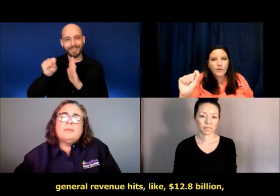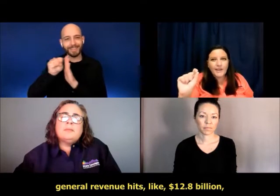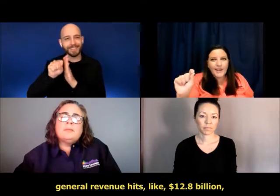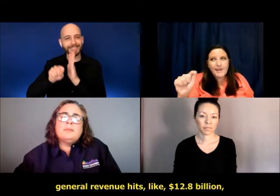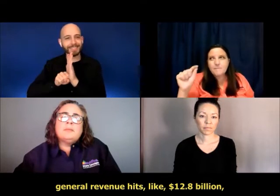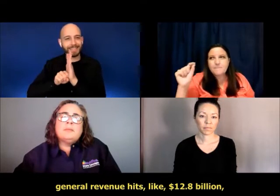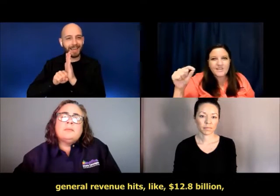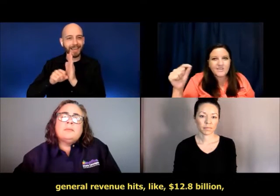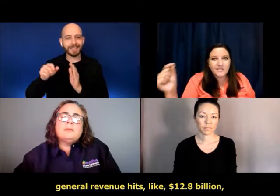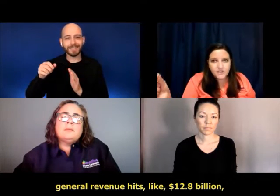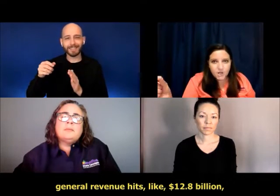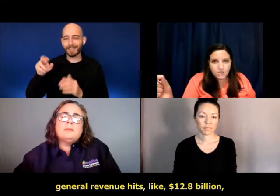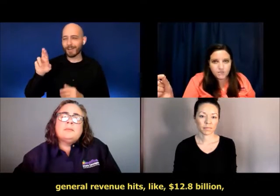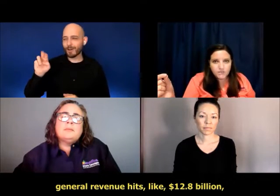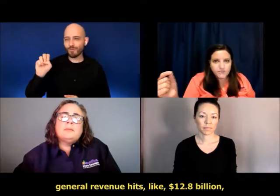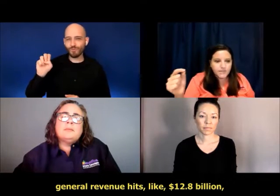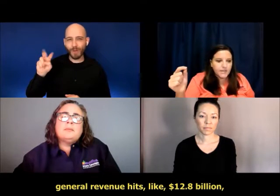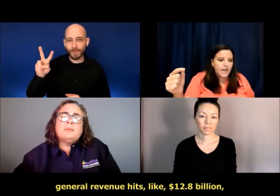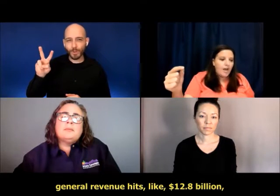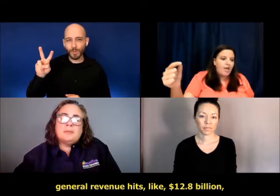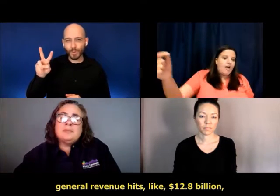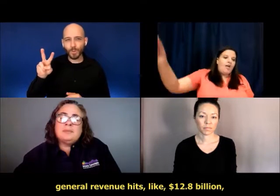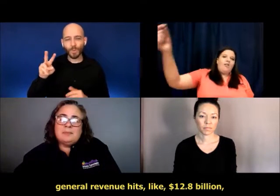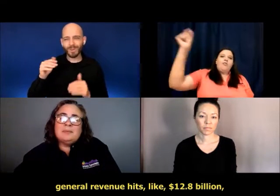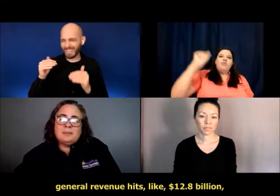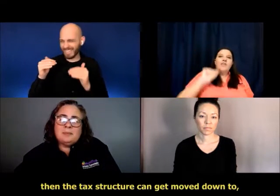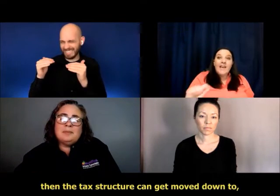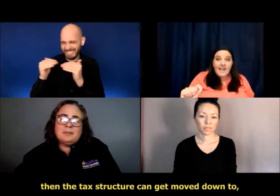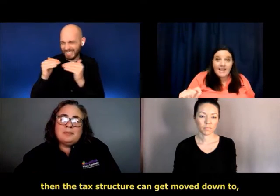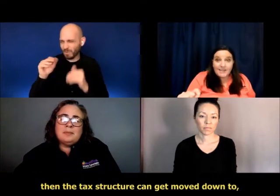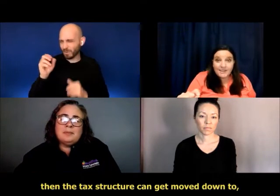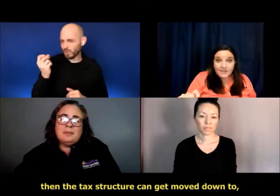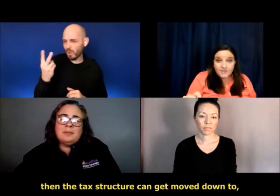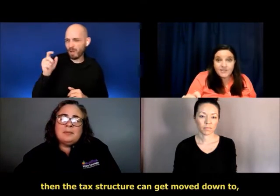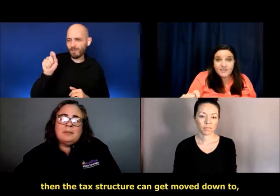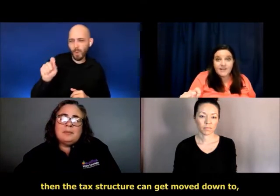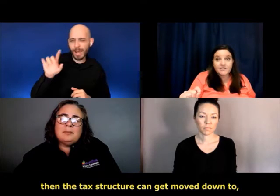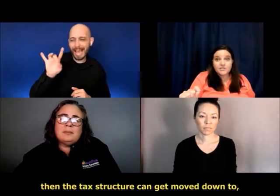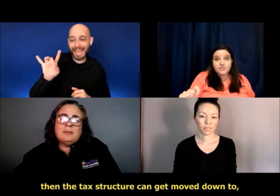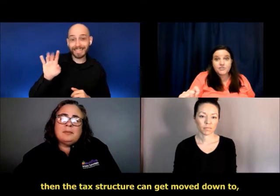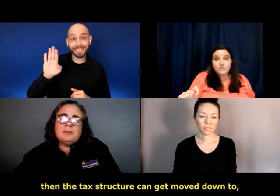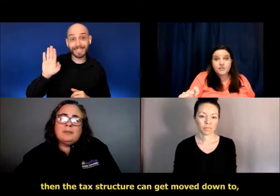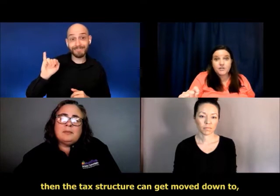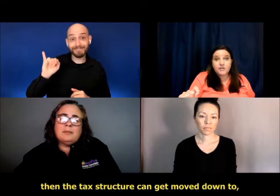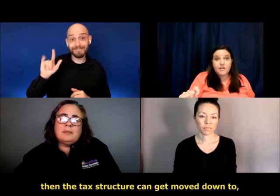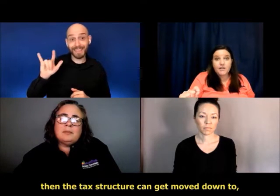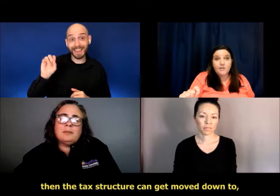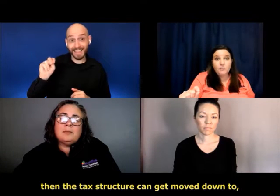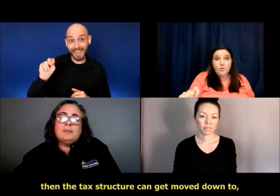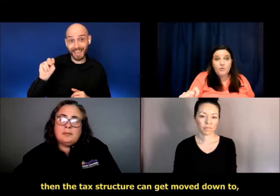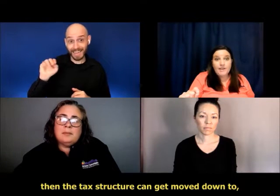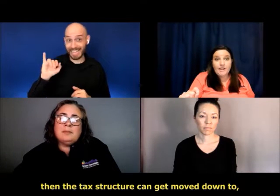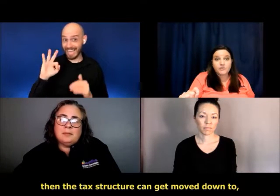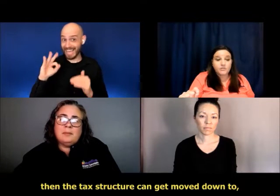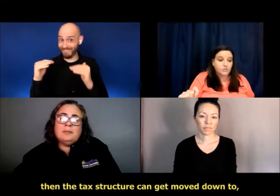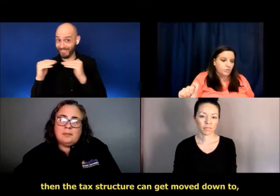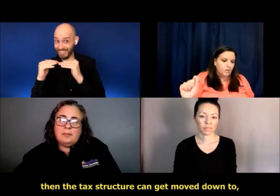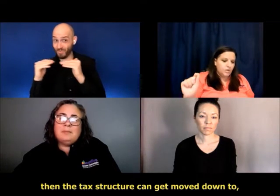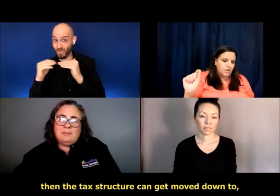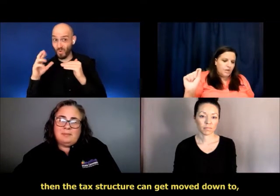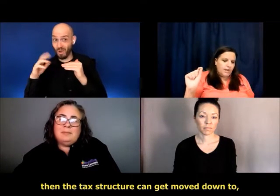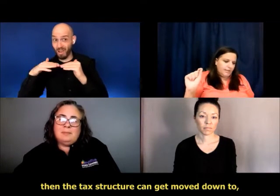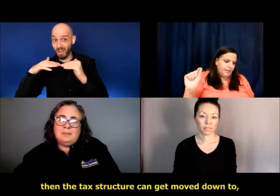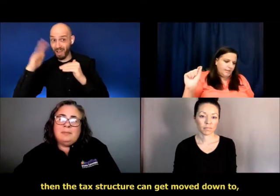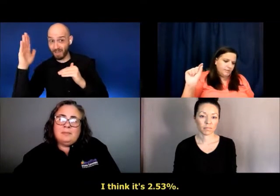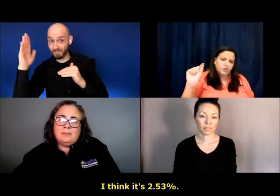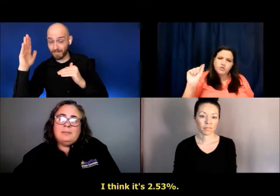$12.8 billion, then the tax structure can get moved down to,